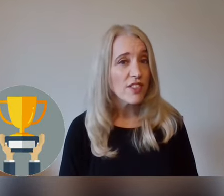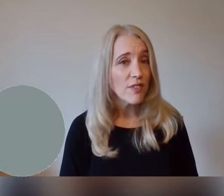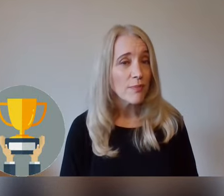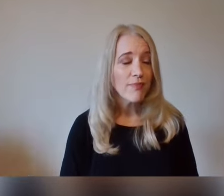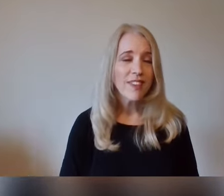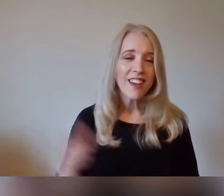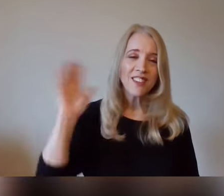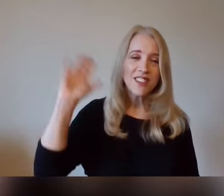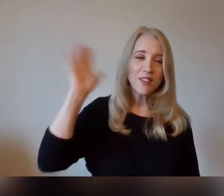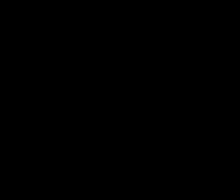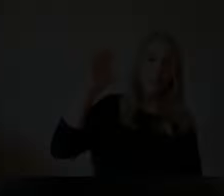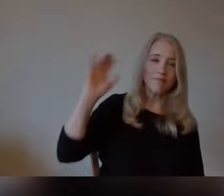I'll see you tomorrow.